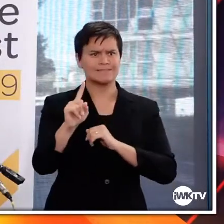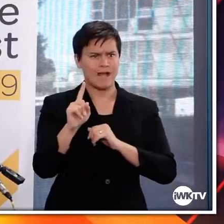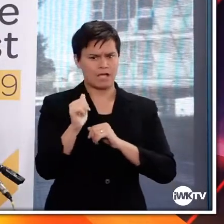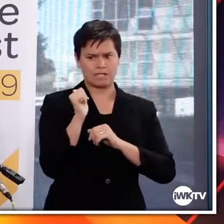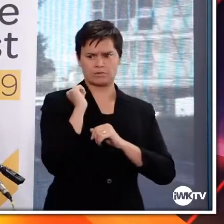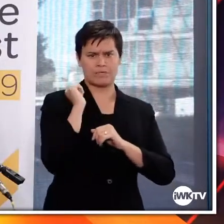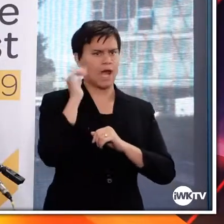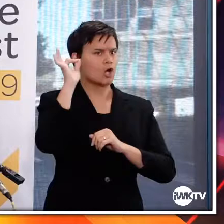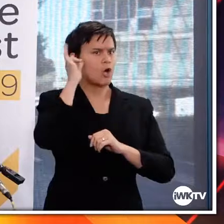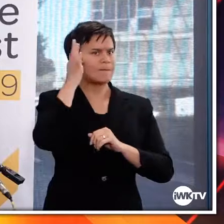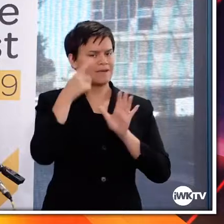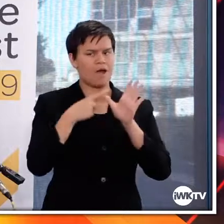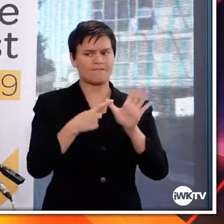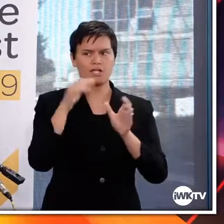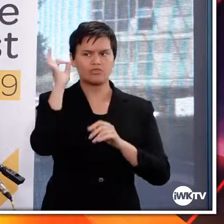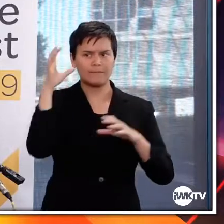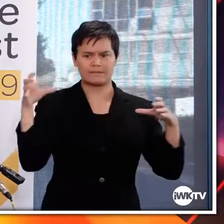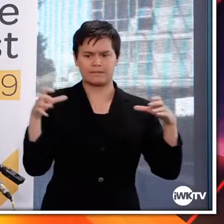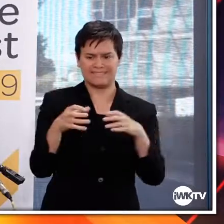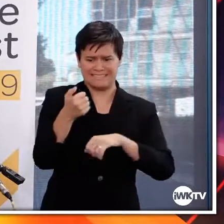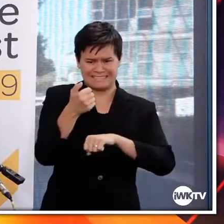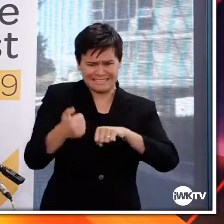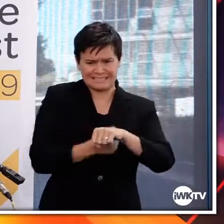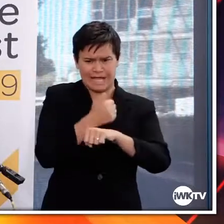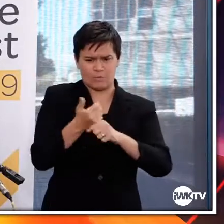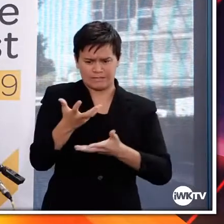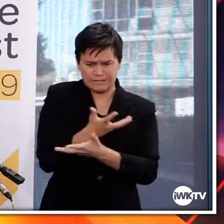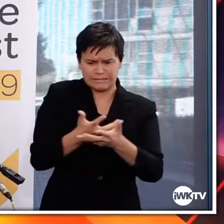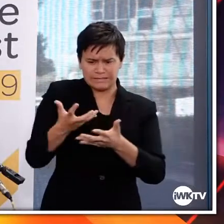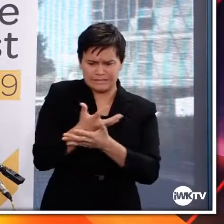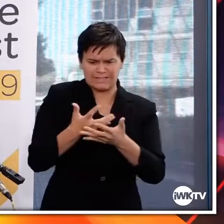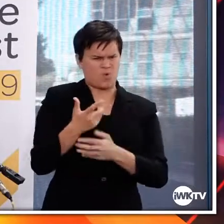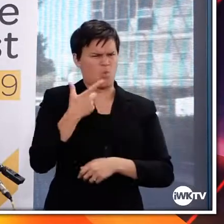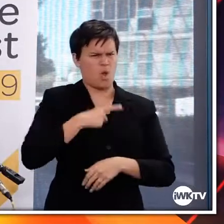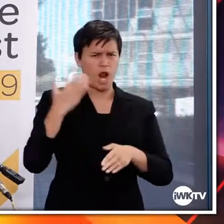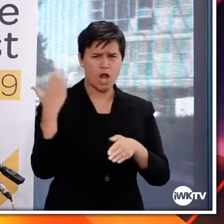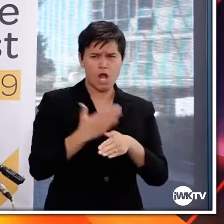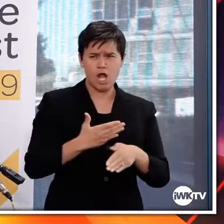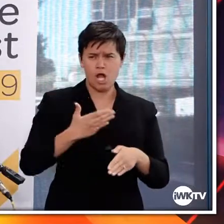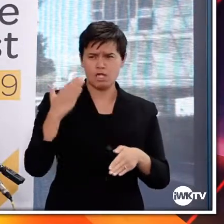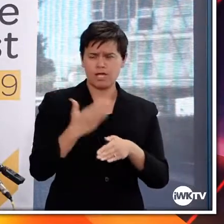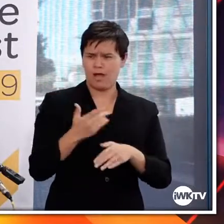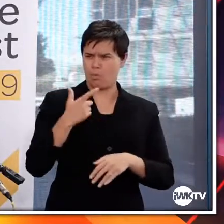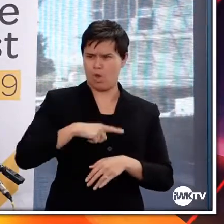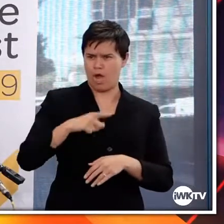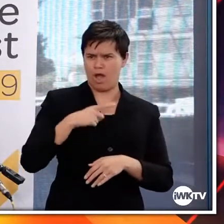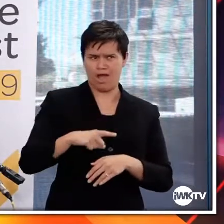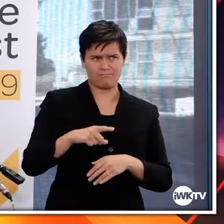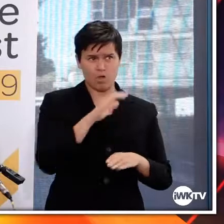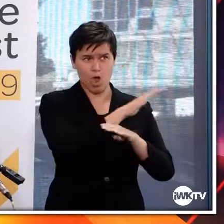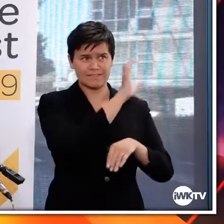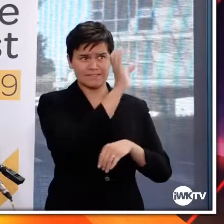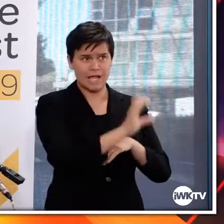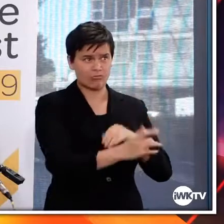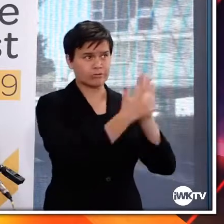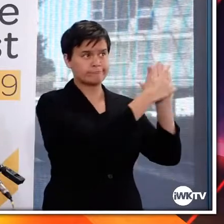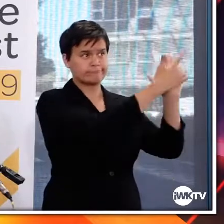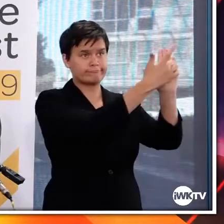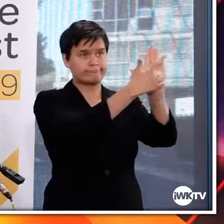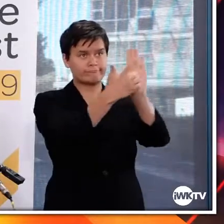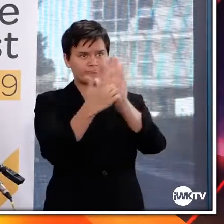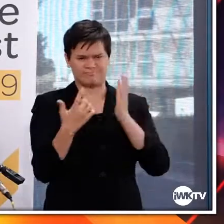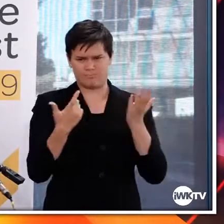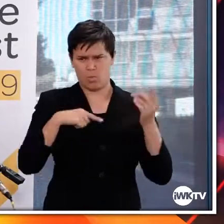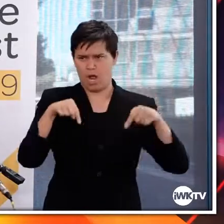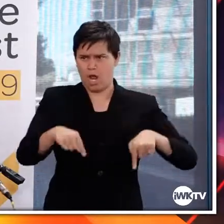hours and it being a robust discussion. Why did it take so long when it's been approved all around the world? What was so intense? Why was